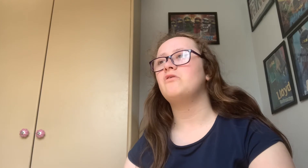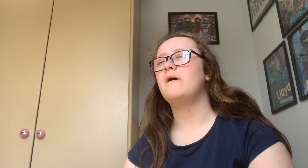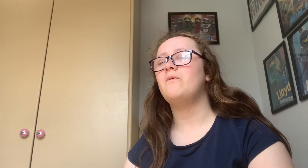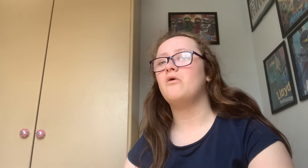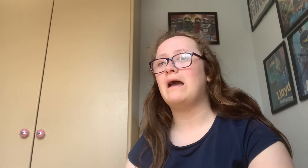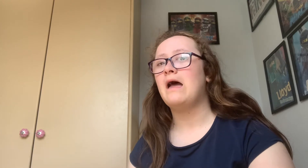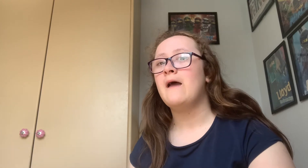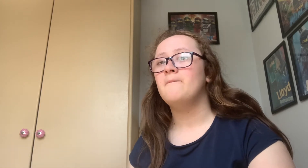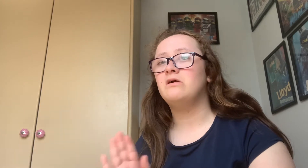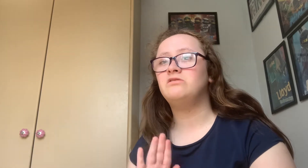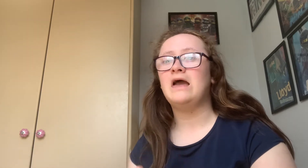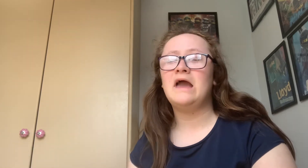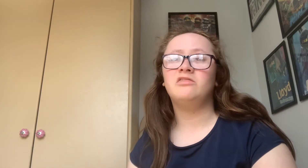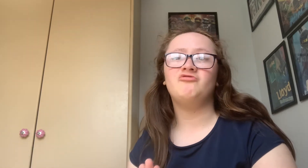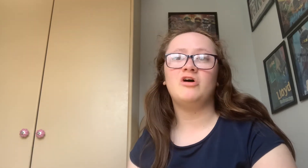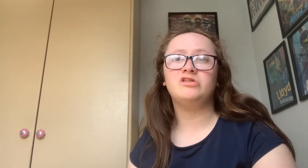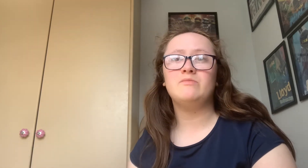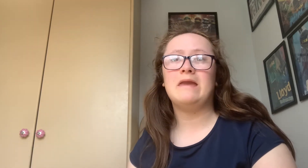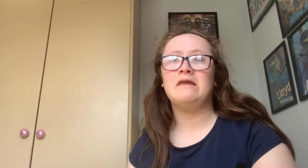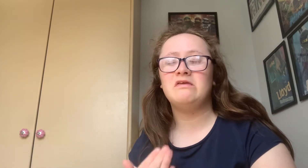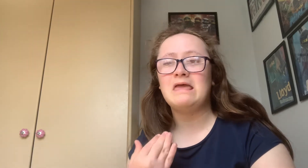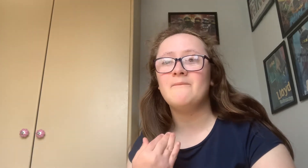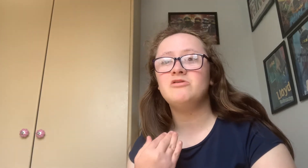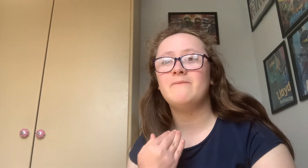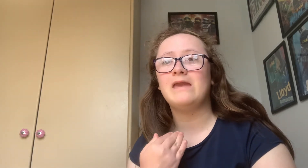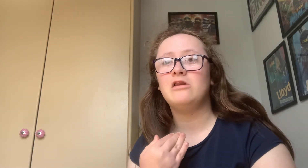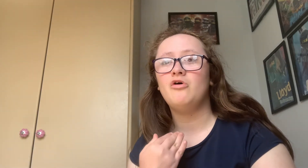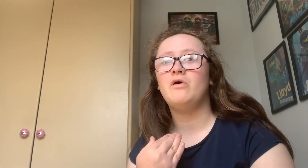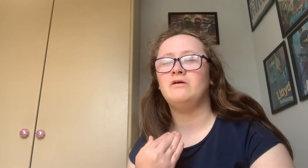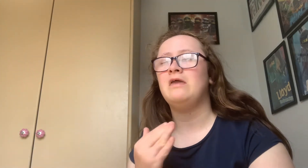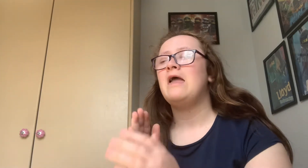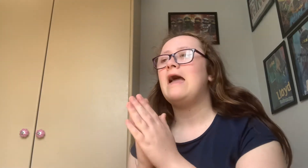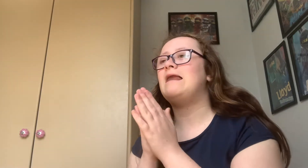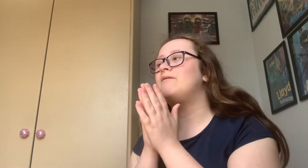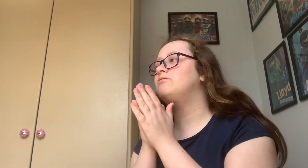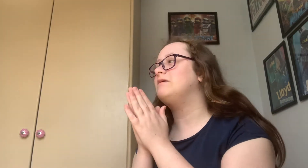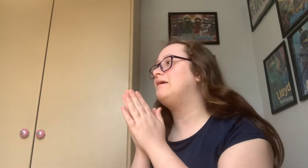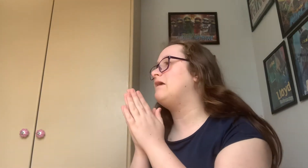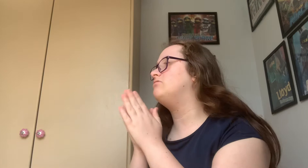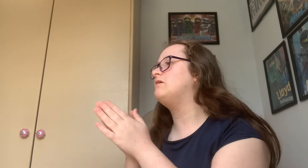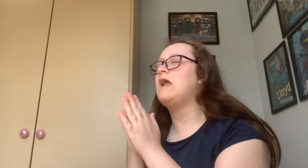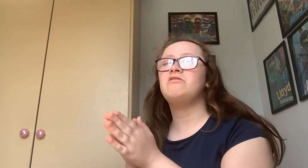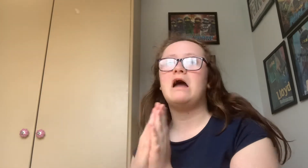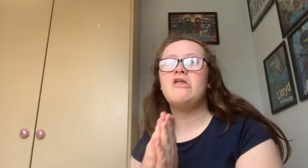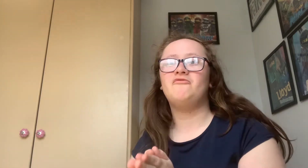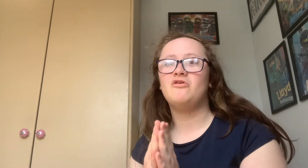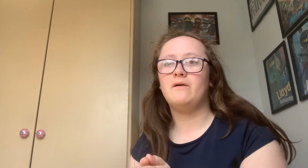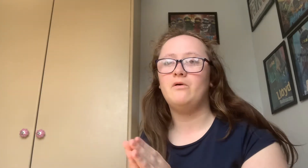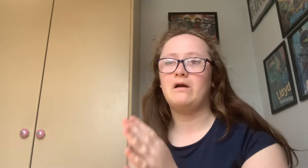Toca Boca because guys trust me this happened to me a lot and I'm sick and tired of Toca Boca